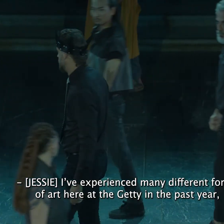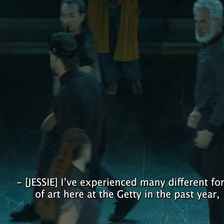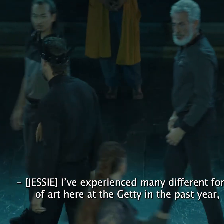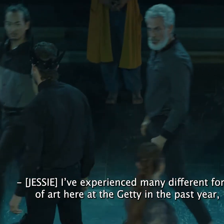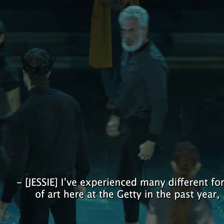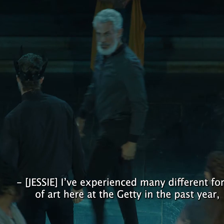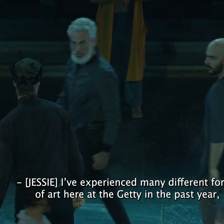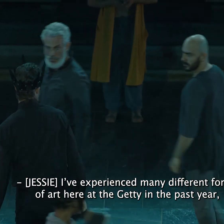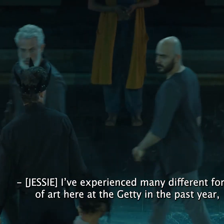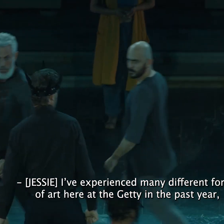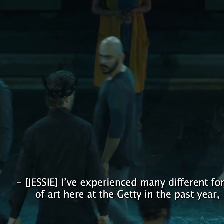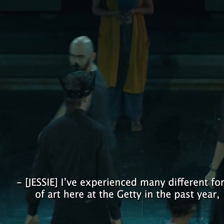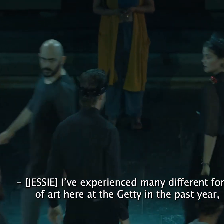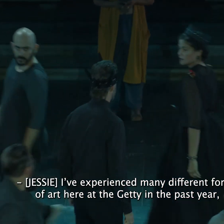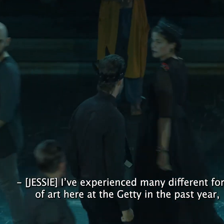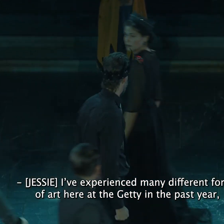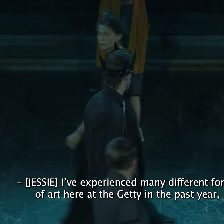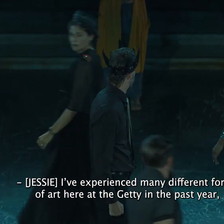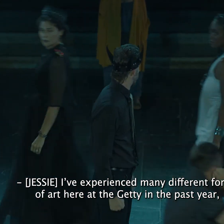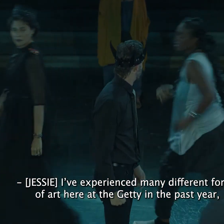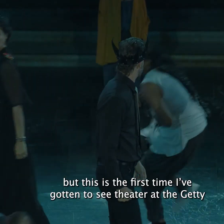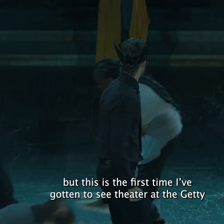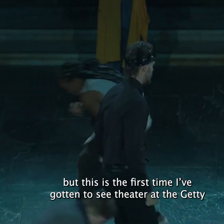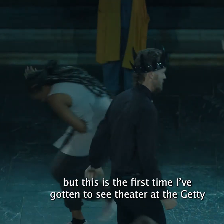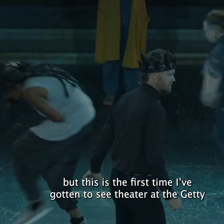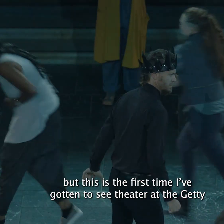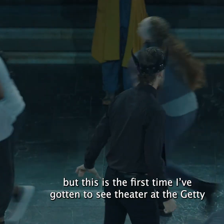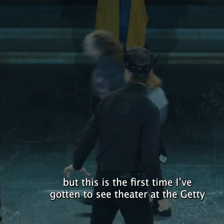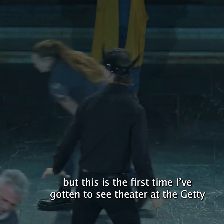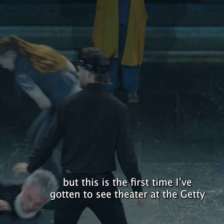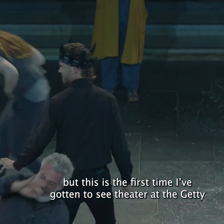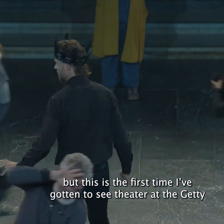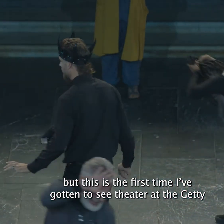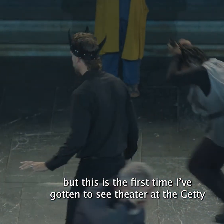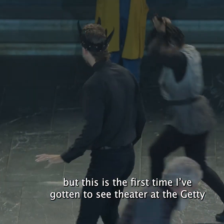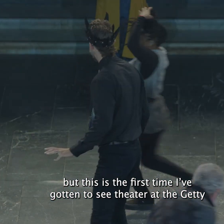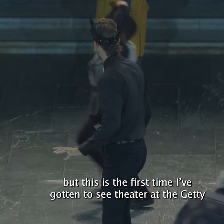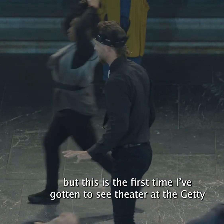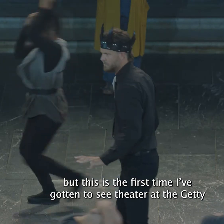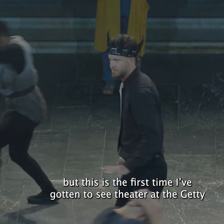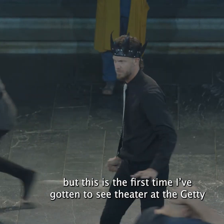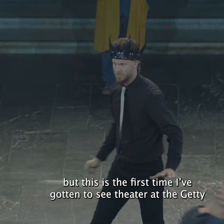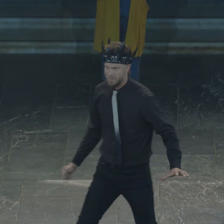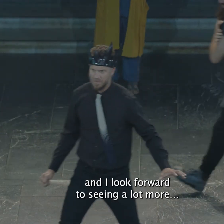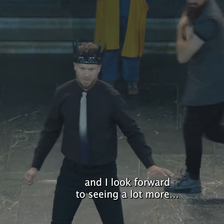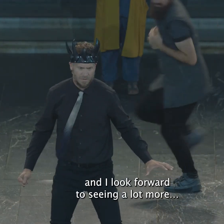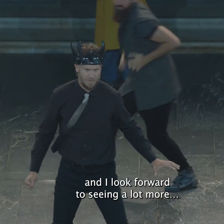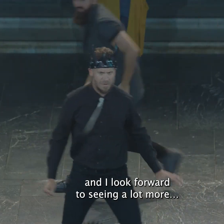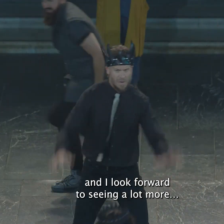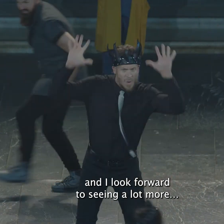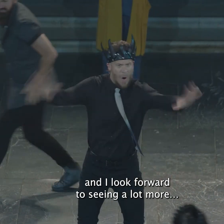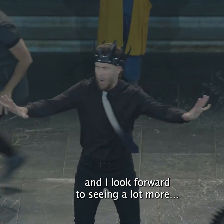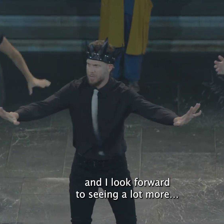I've experienced many different forms of art here at the Getty in the past year, but this is the first time I've gotten to see theater at the Getty, and